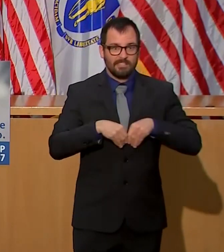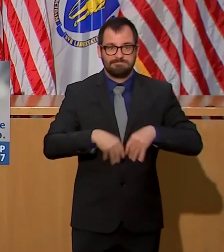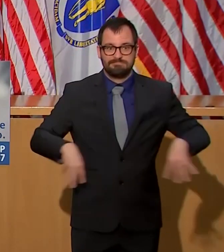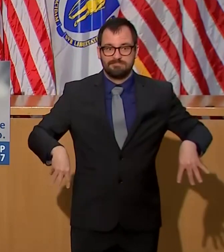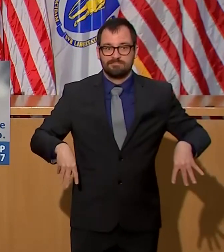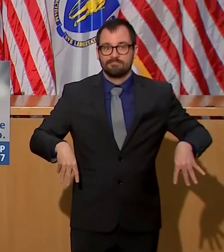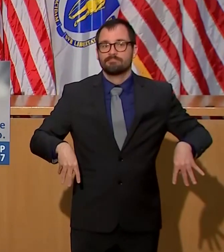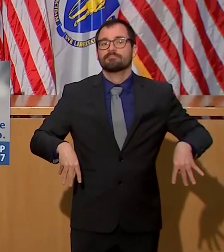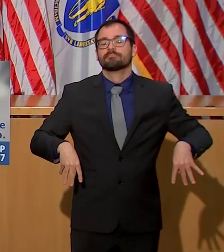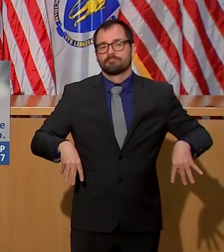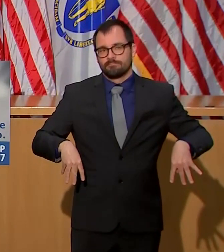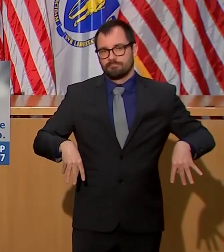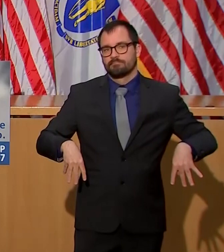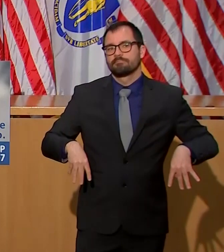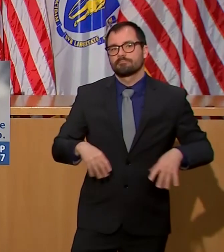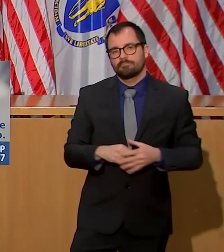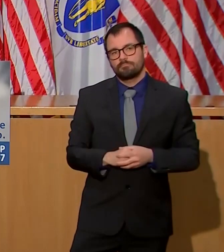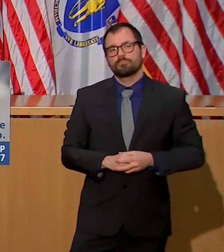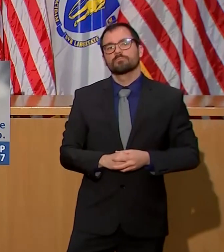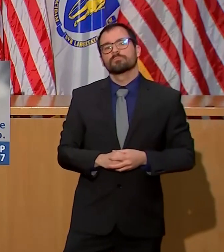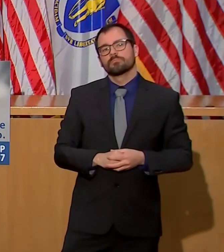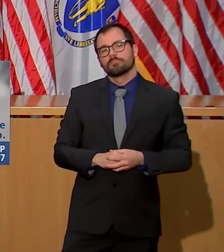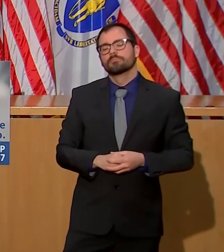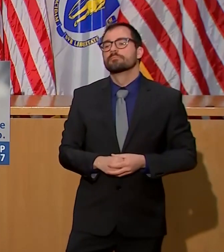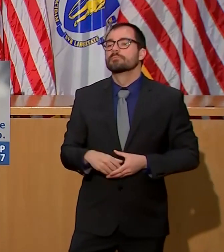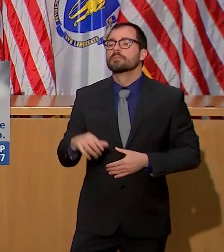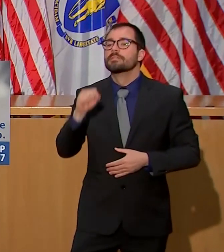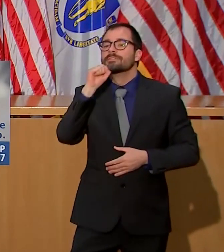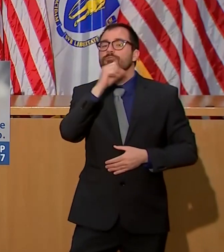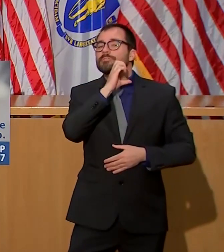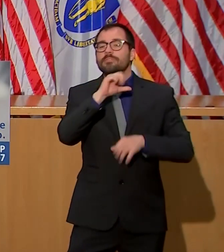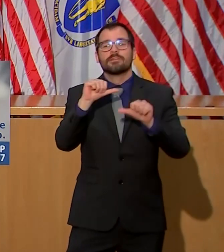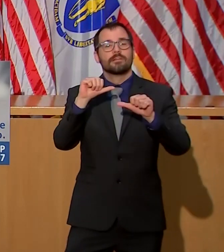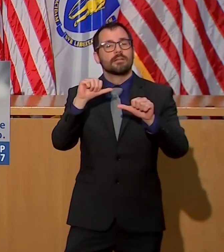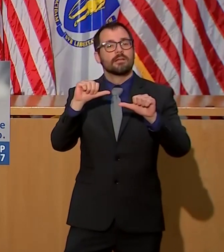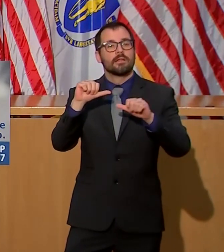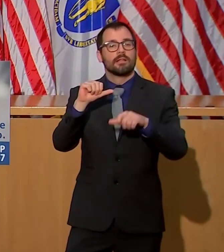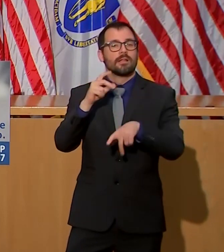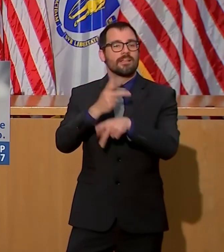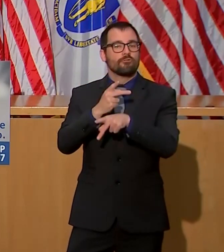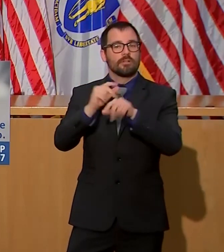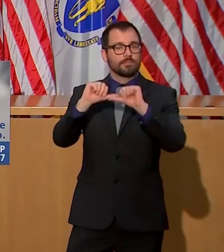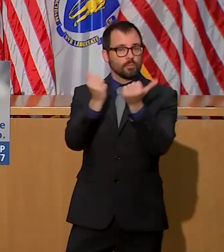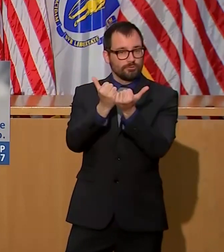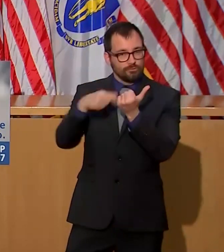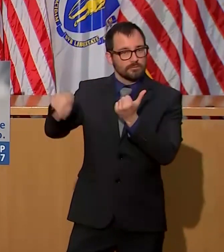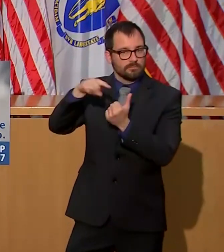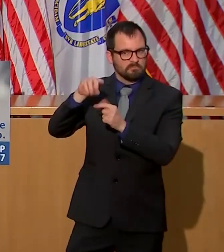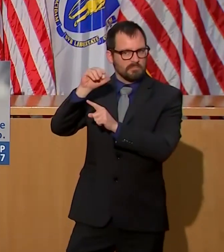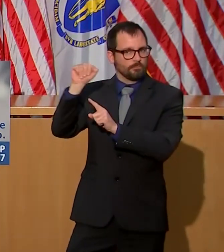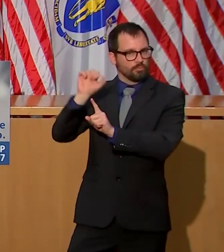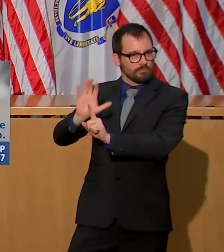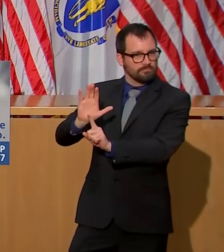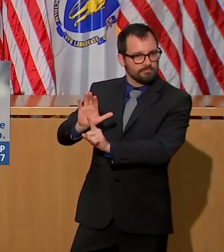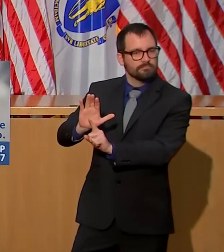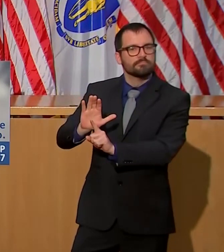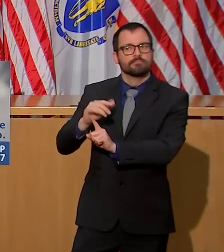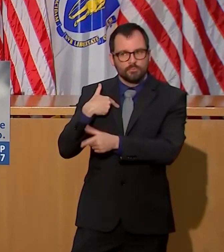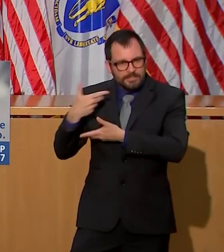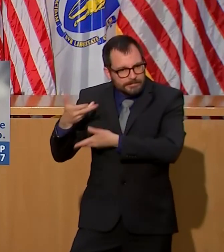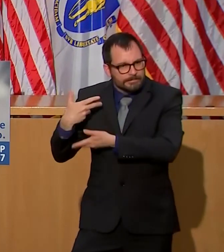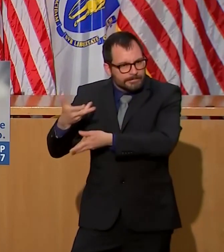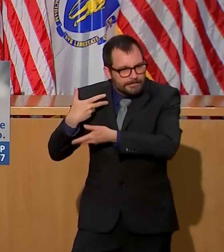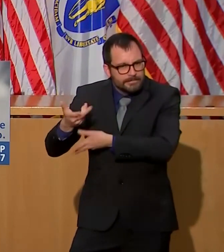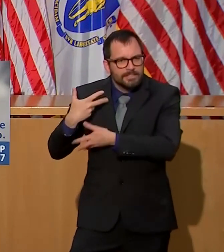utilizing experts from Hebrew Senior Life and other providers. They will provide direct infection control support to